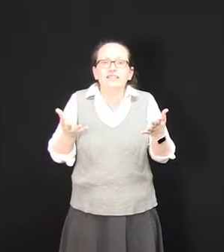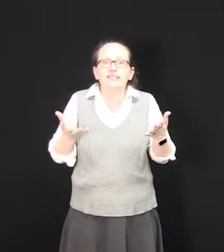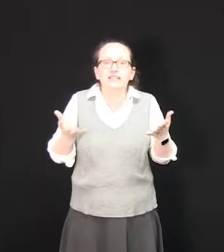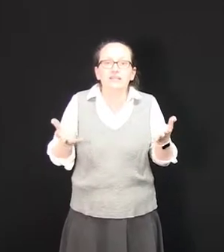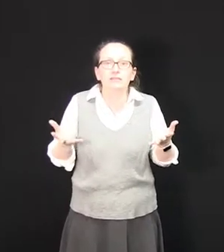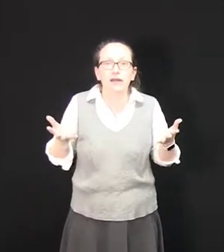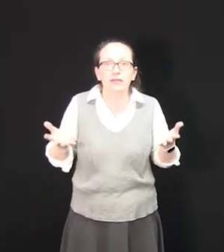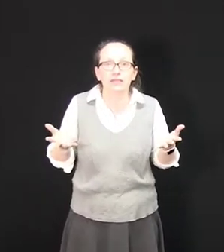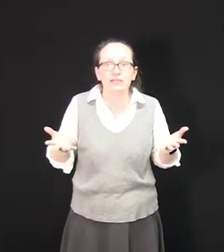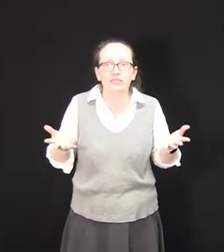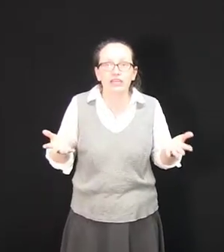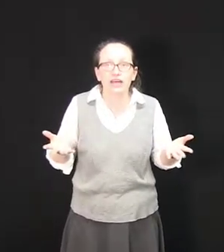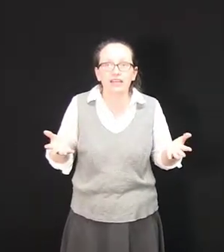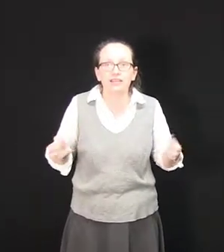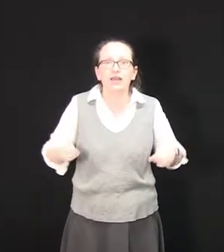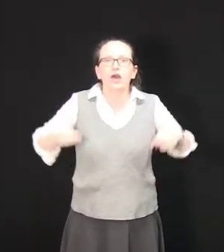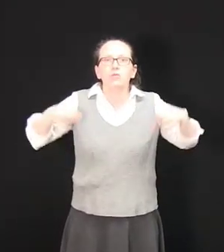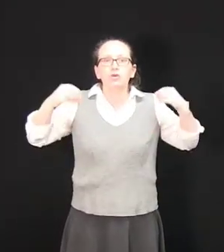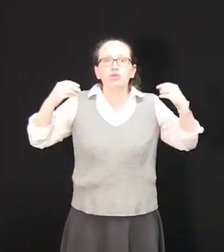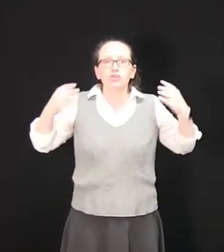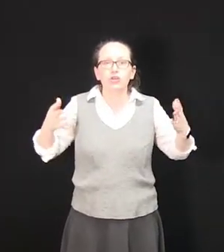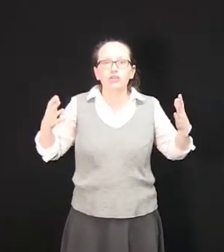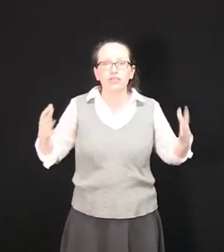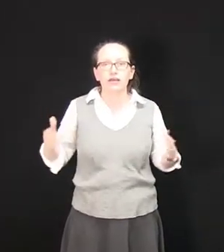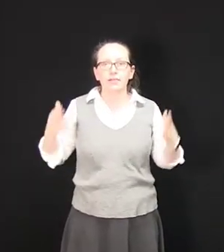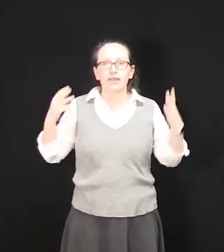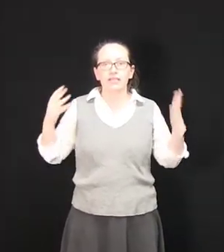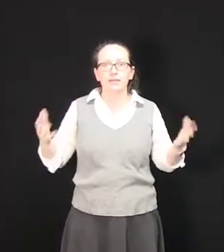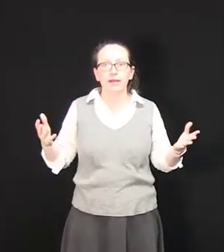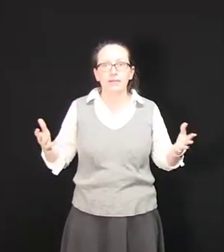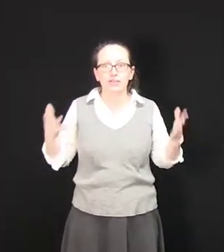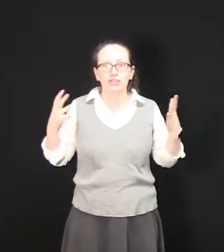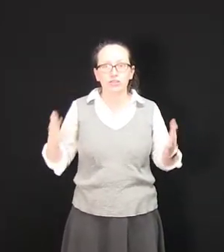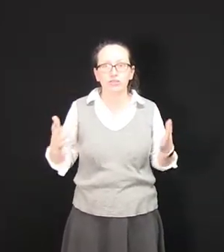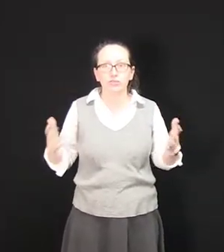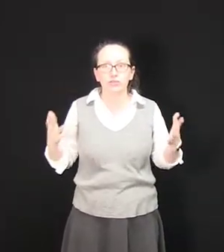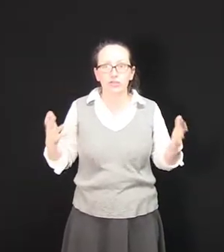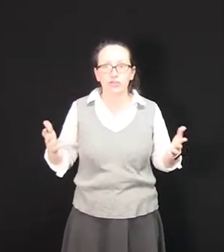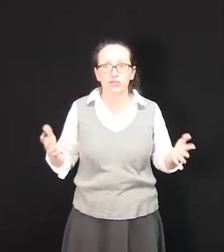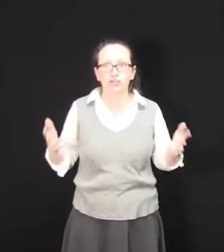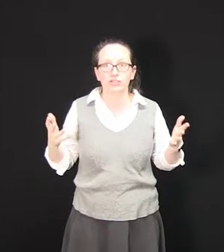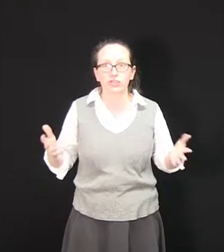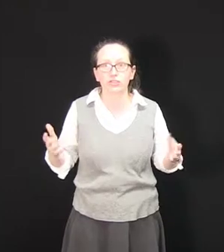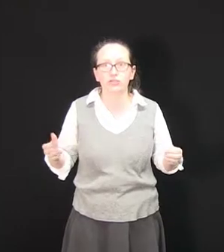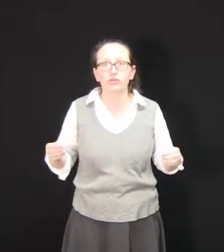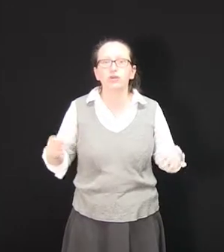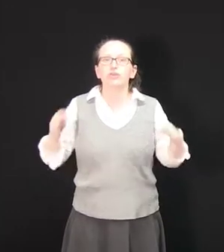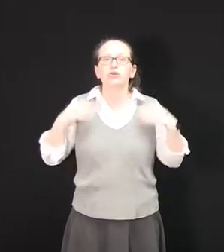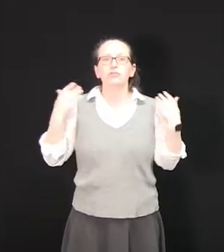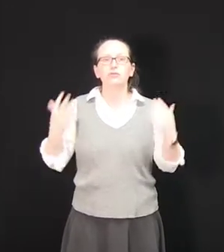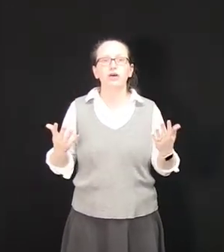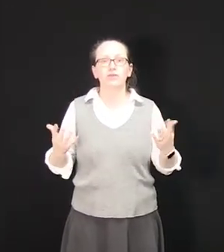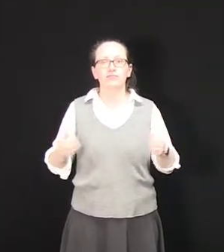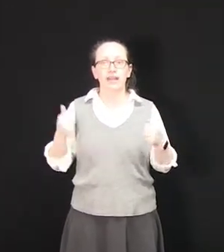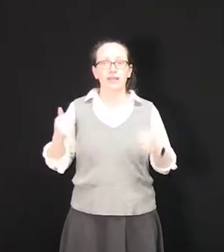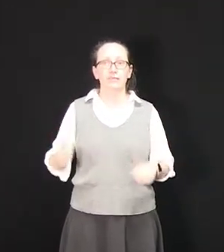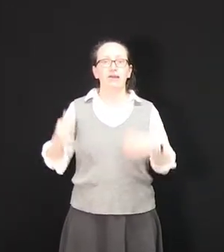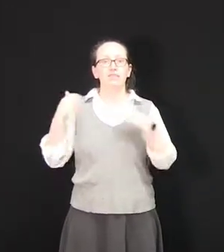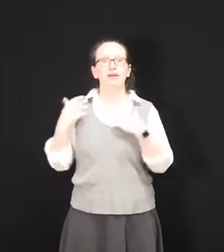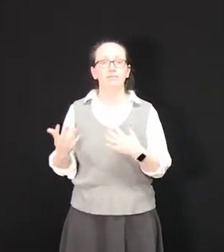is an experimental science we'll show you some experiments you could do with your students at school to observe standing wave and